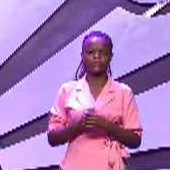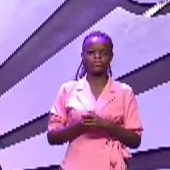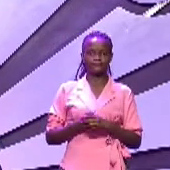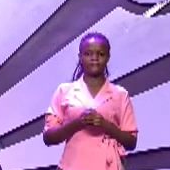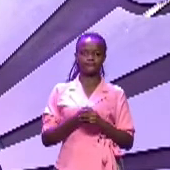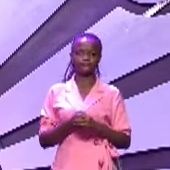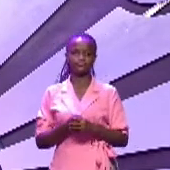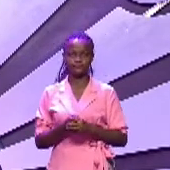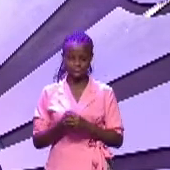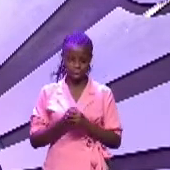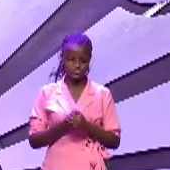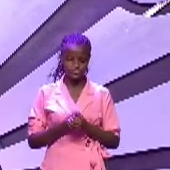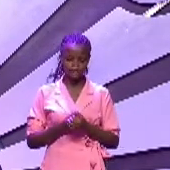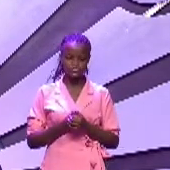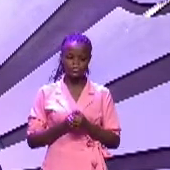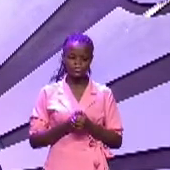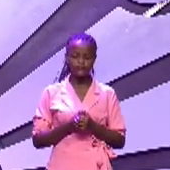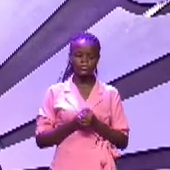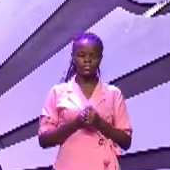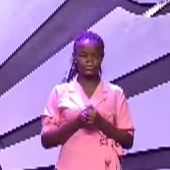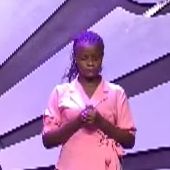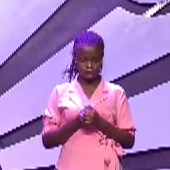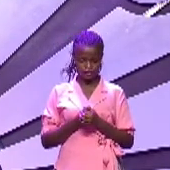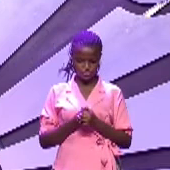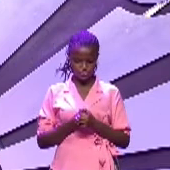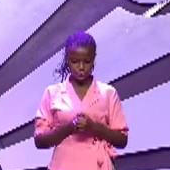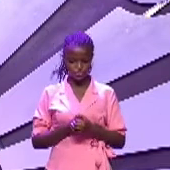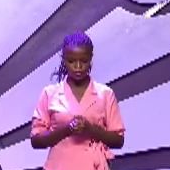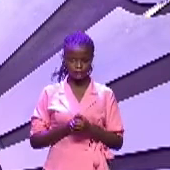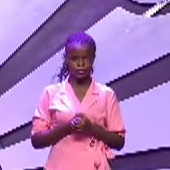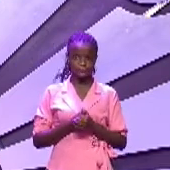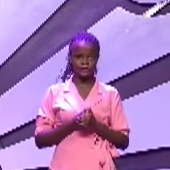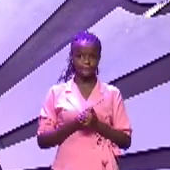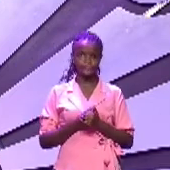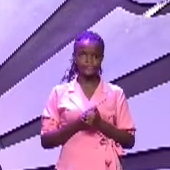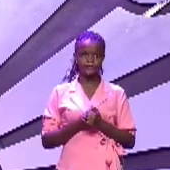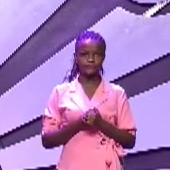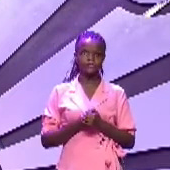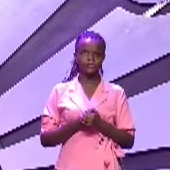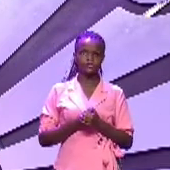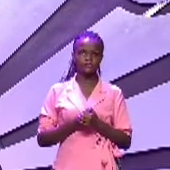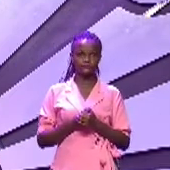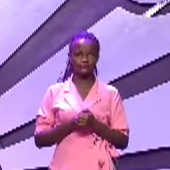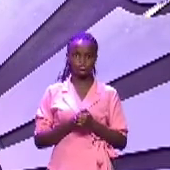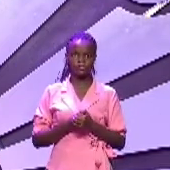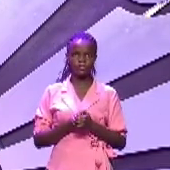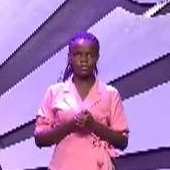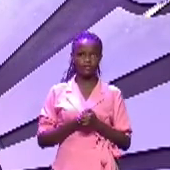hear about his name and and is him and the name Uli reno mwabajie mfe